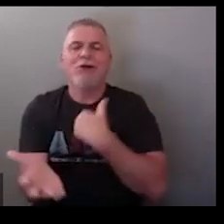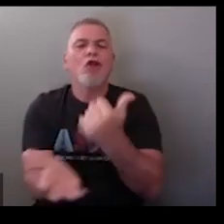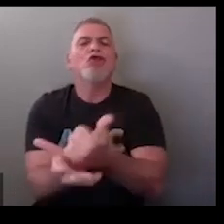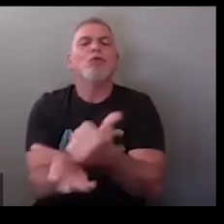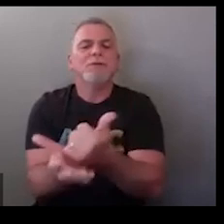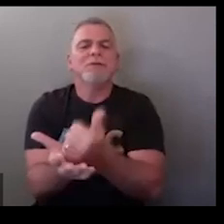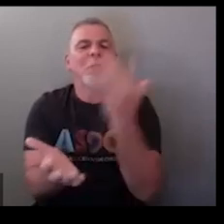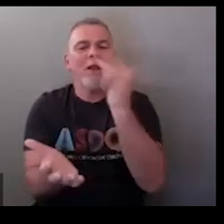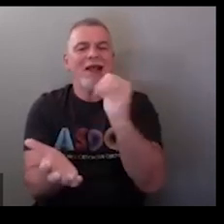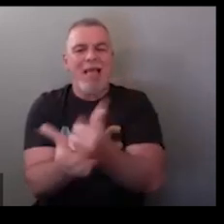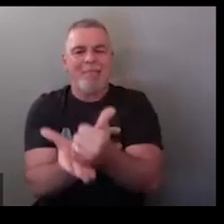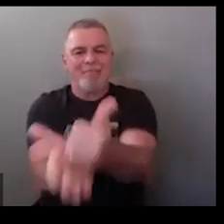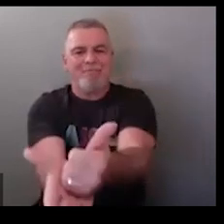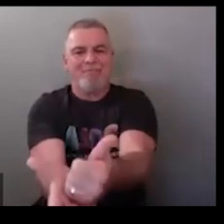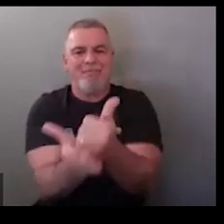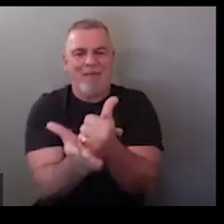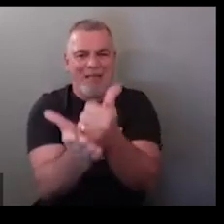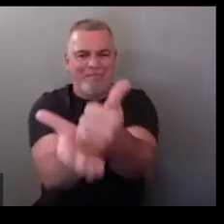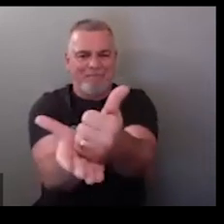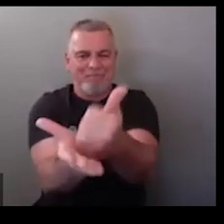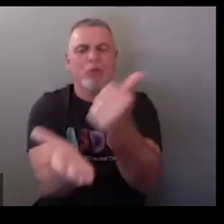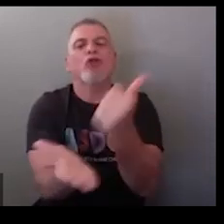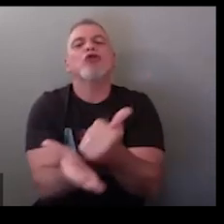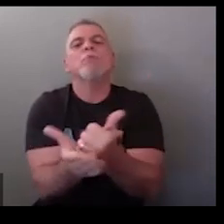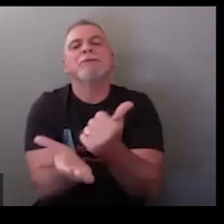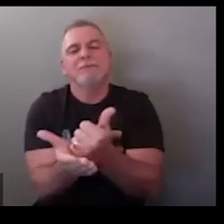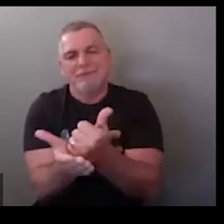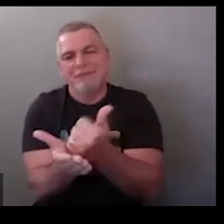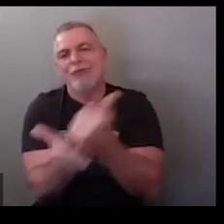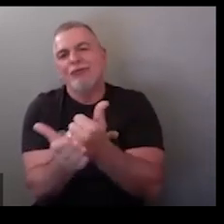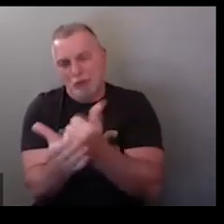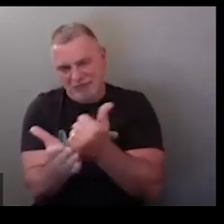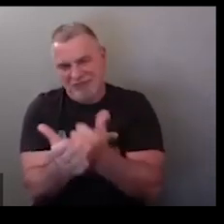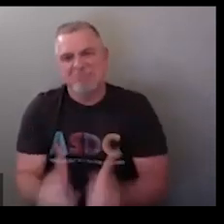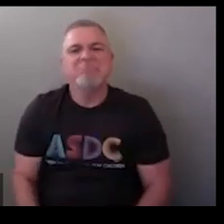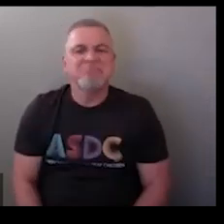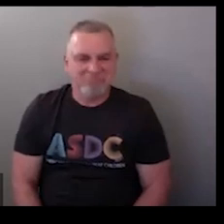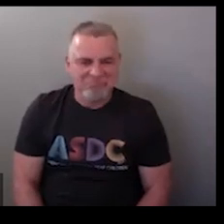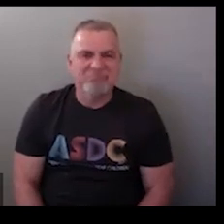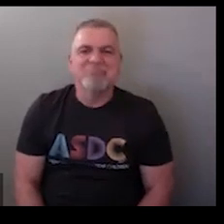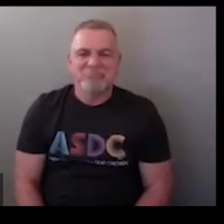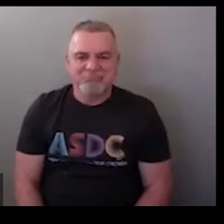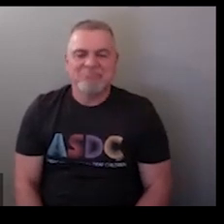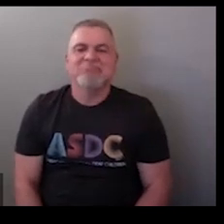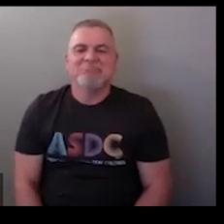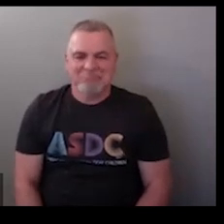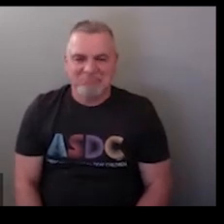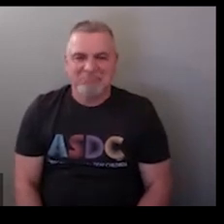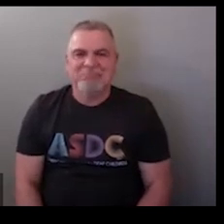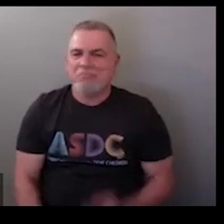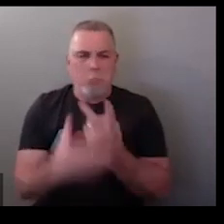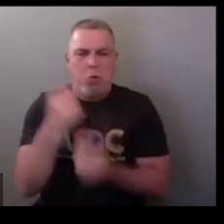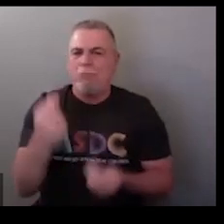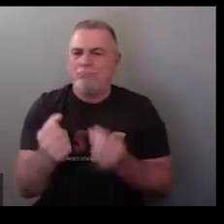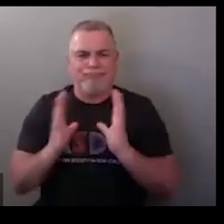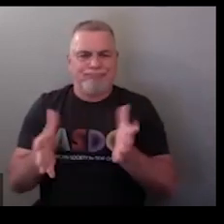movement same location as help or therapy the same as the sign for help which is just a 10 hand shape